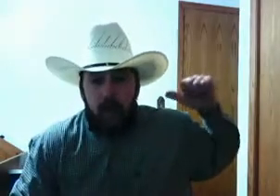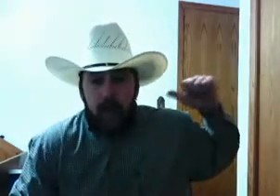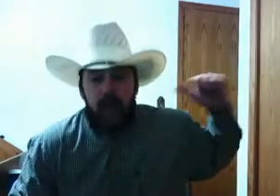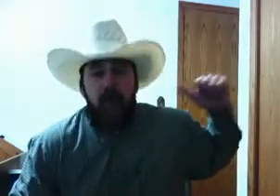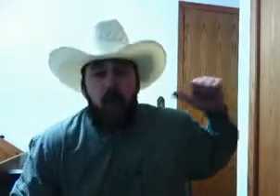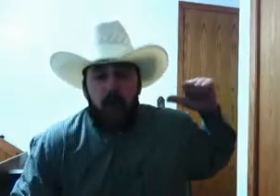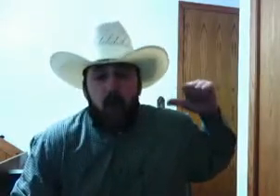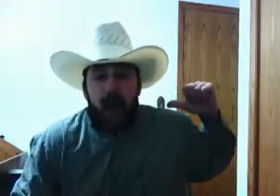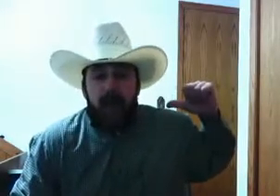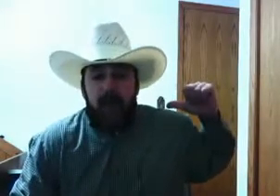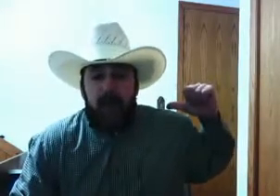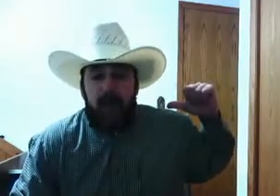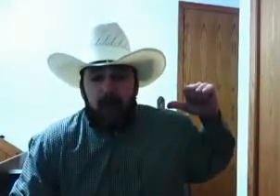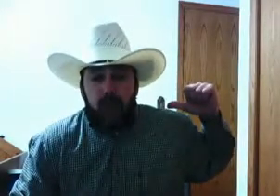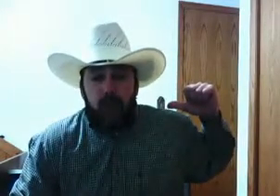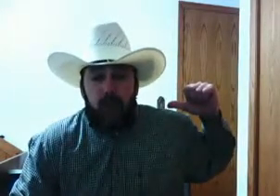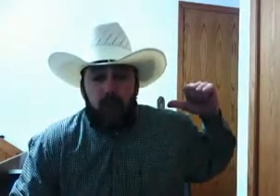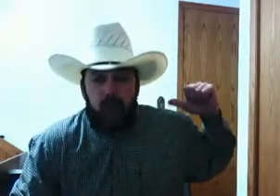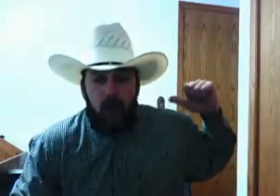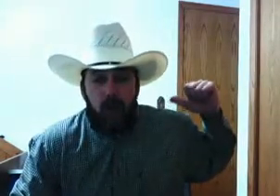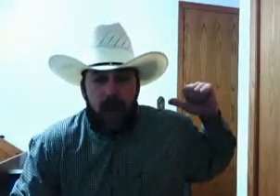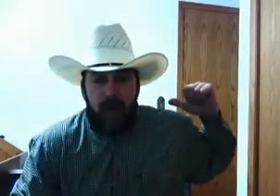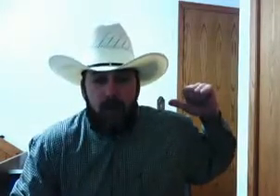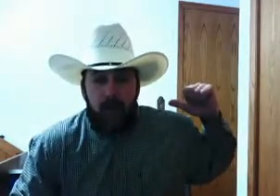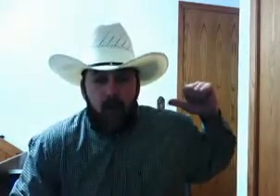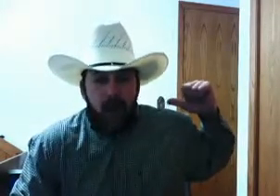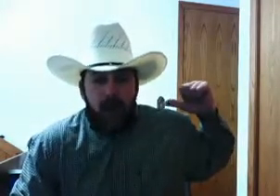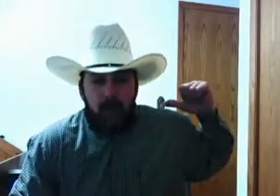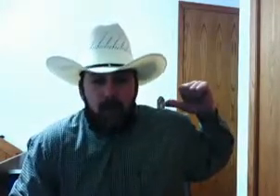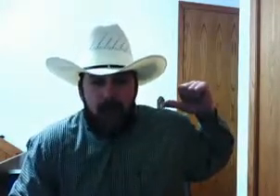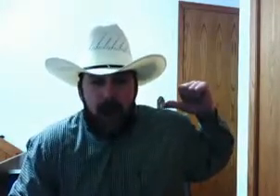Don't go out and get drunk or screw around. Wait till you're married.